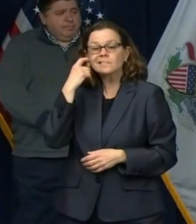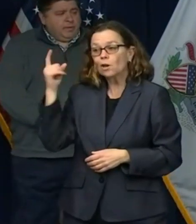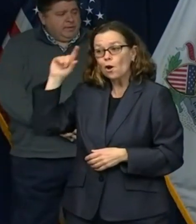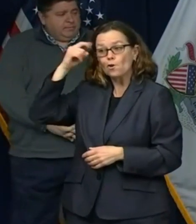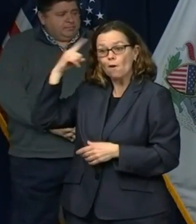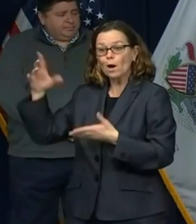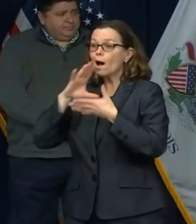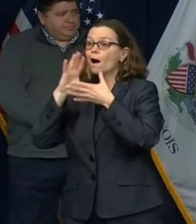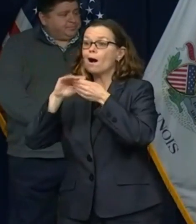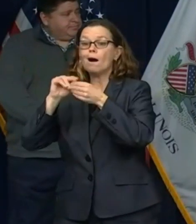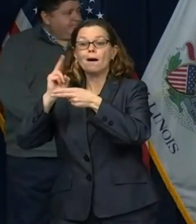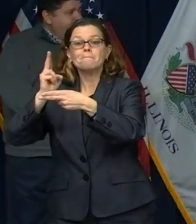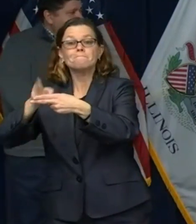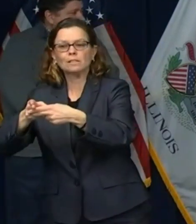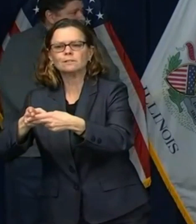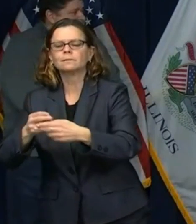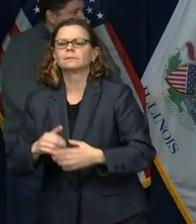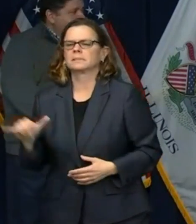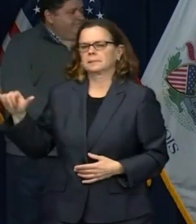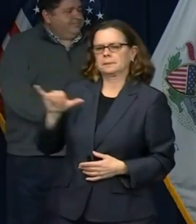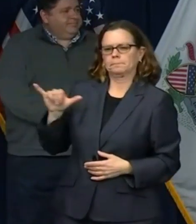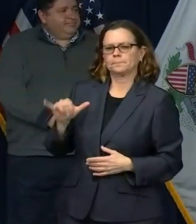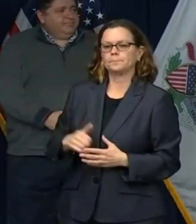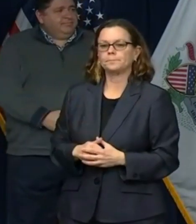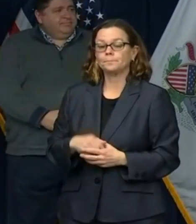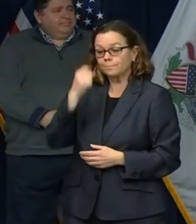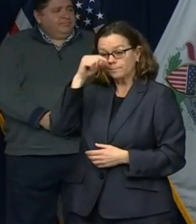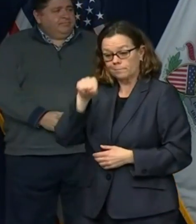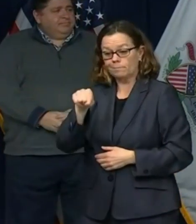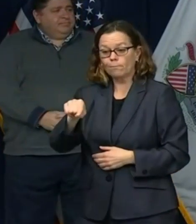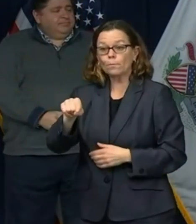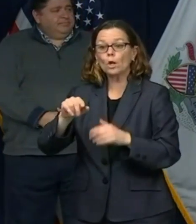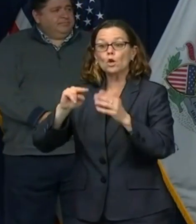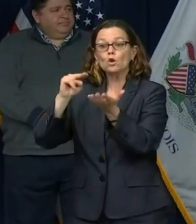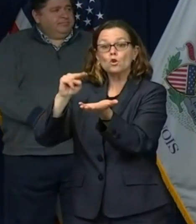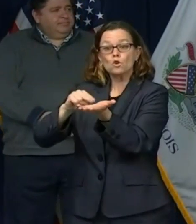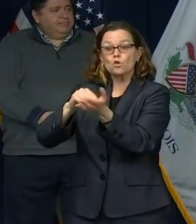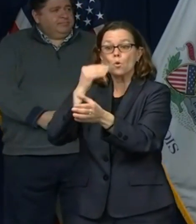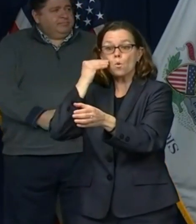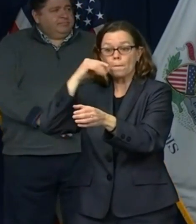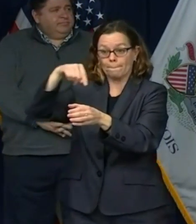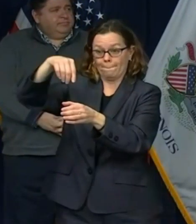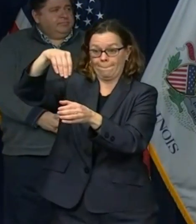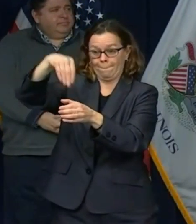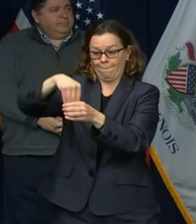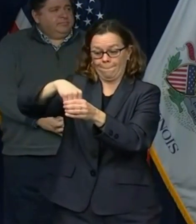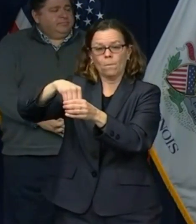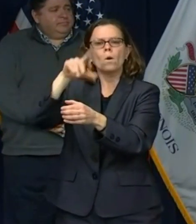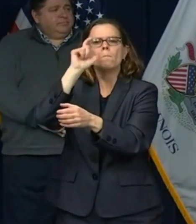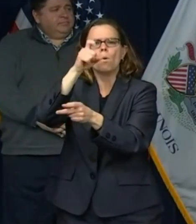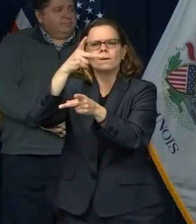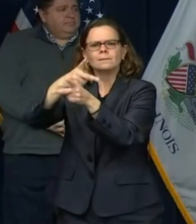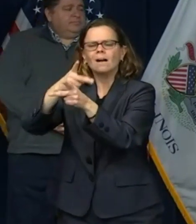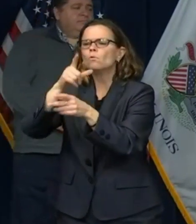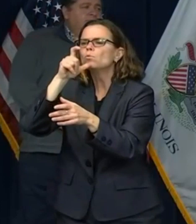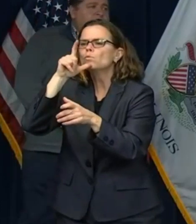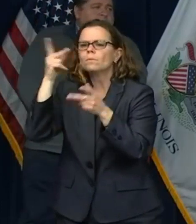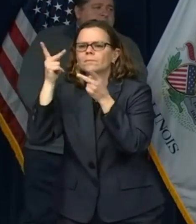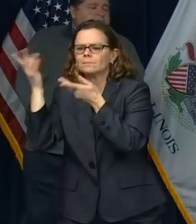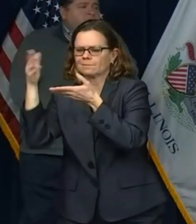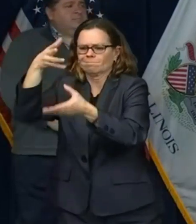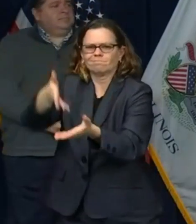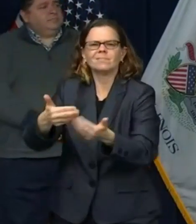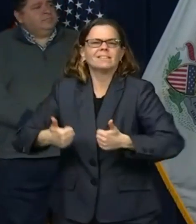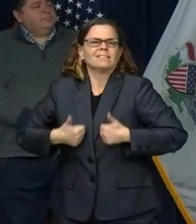people in the facility to be taking care of the patients. So, we're trying to have them take care of the patients. We know that even in the long-term care